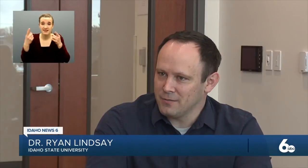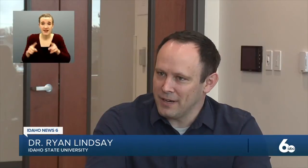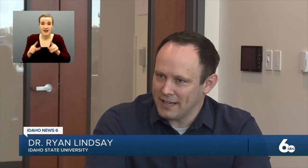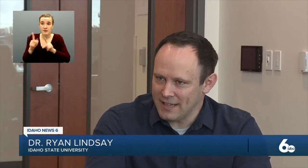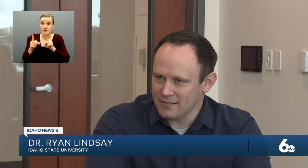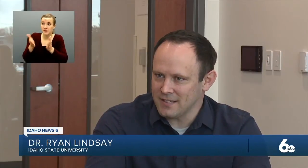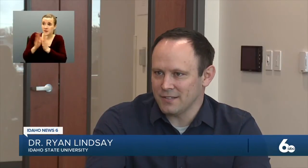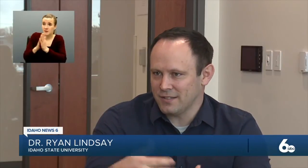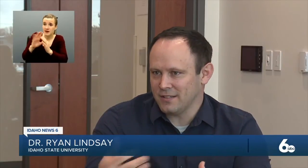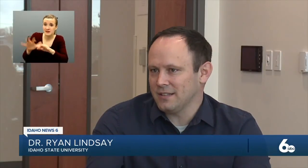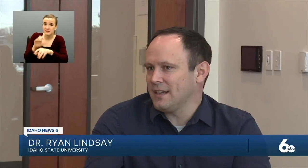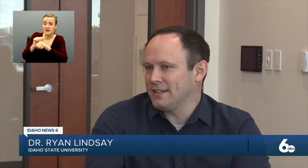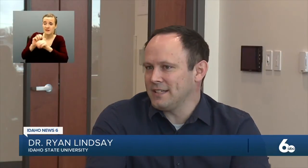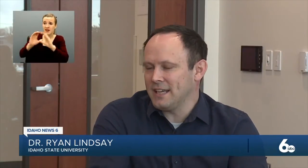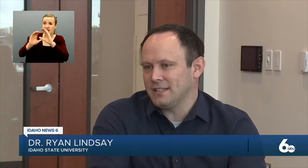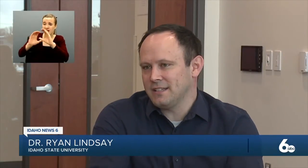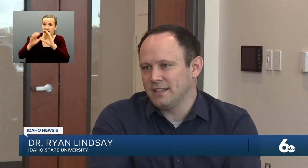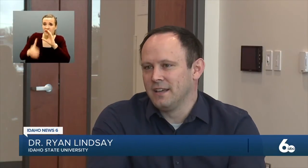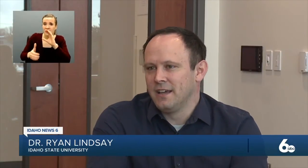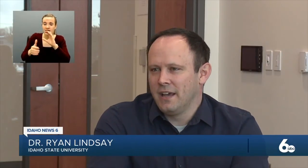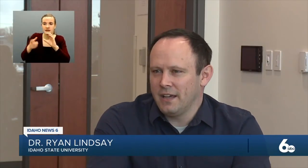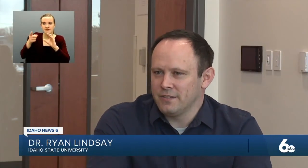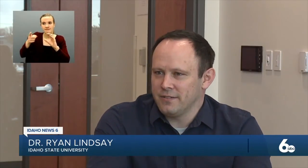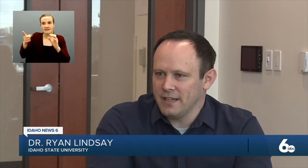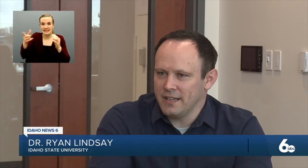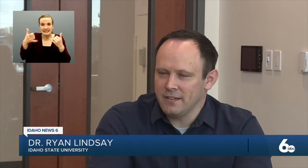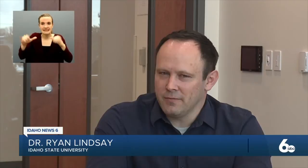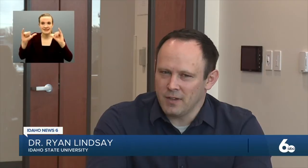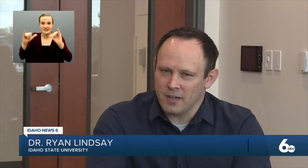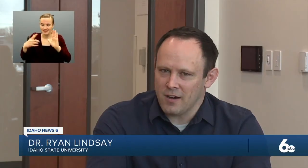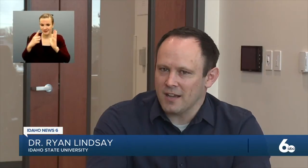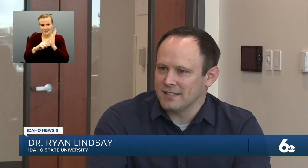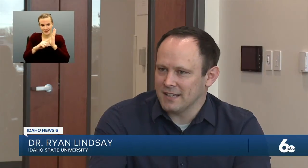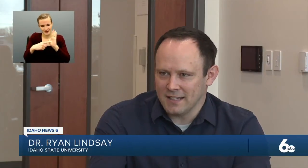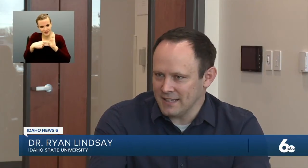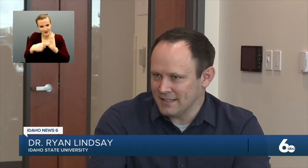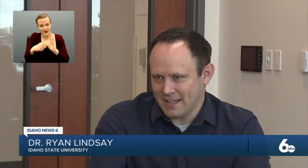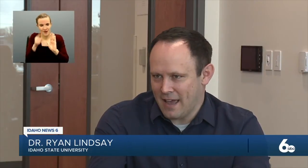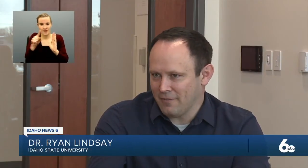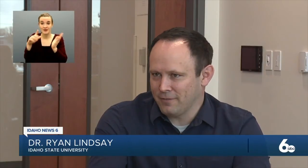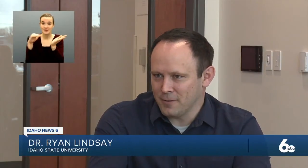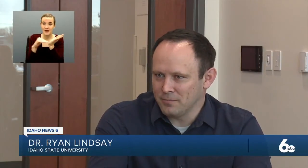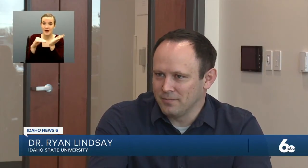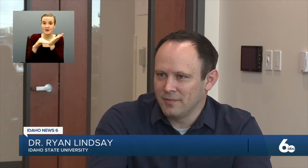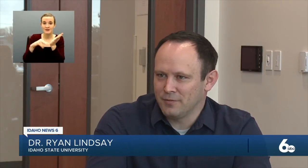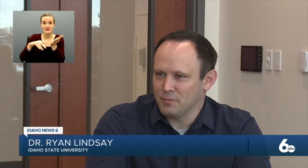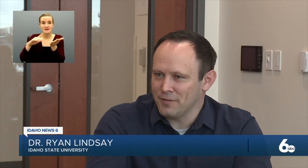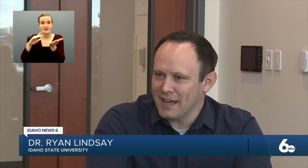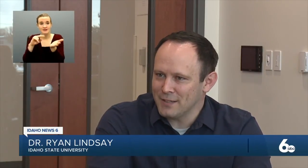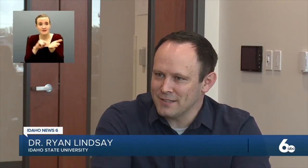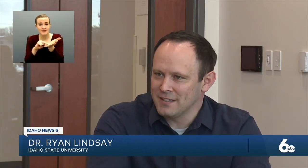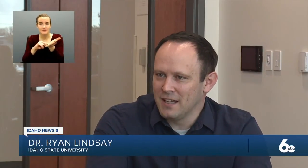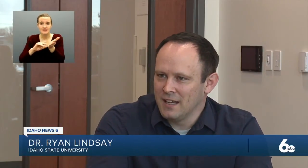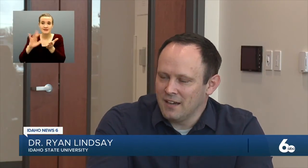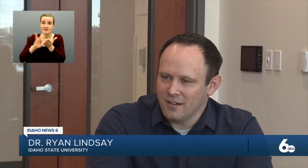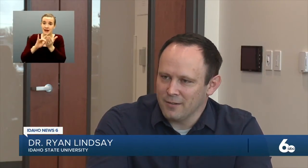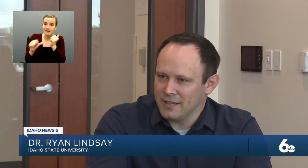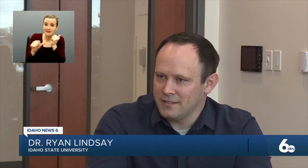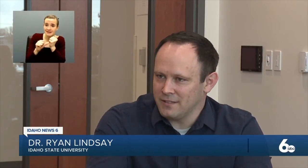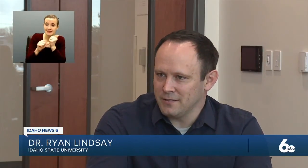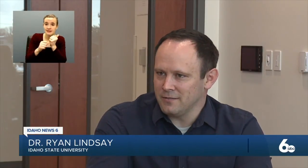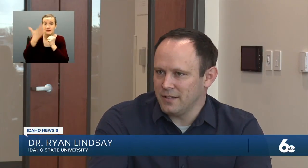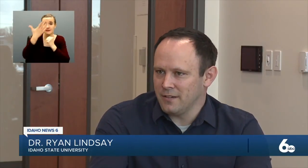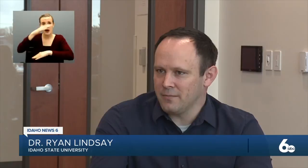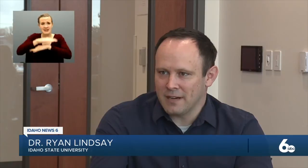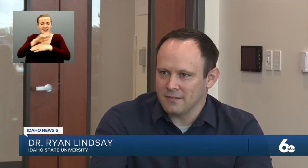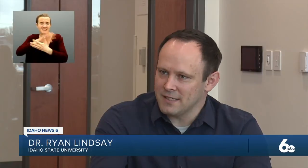There's still breakdowns and there's still a lot of education and training across the clinic staff from providers all